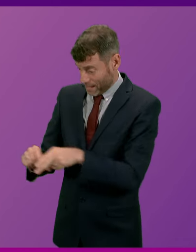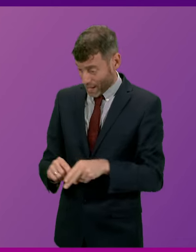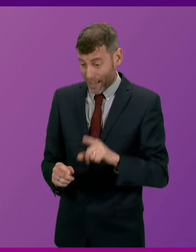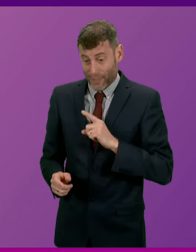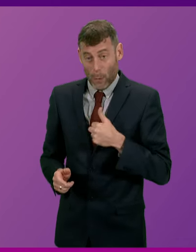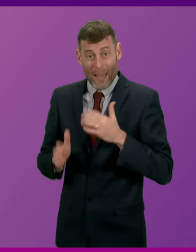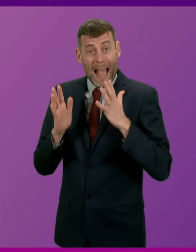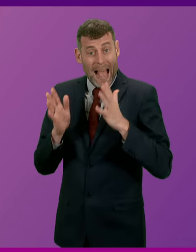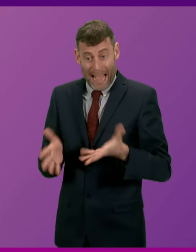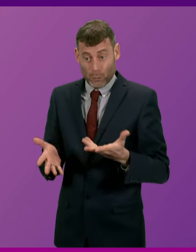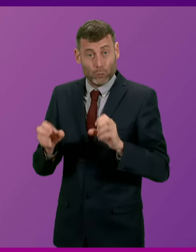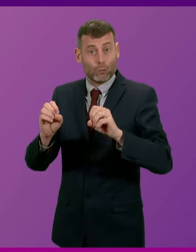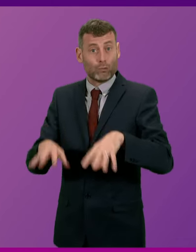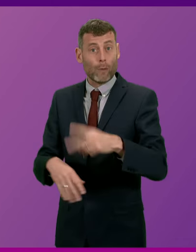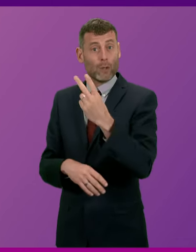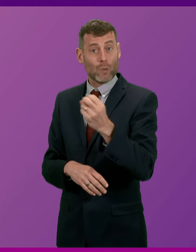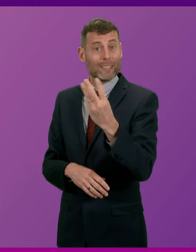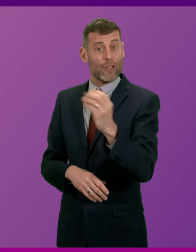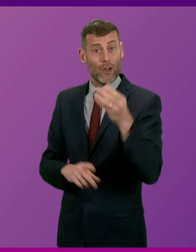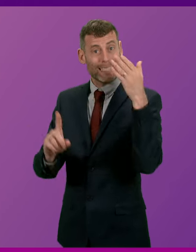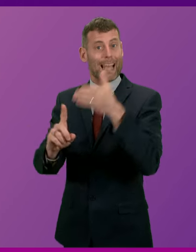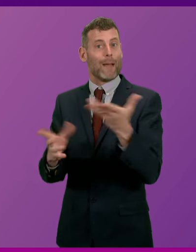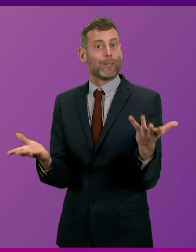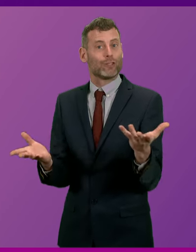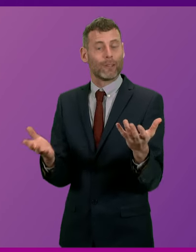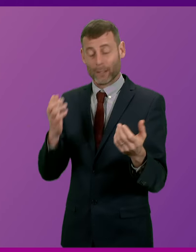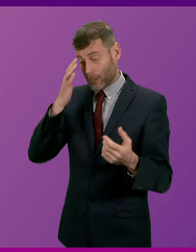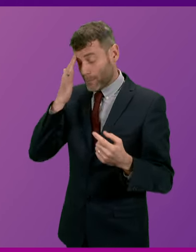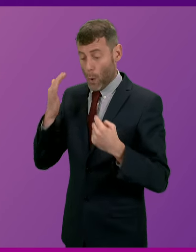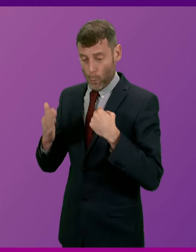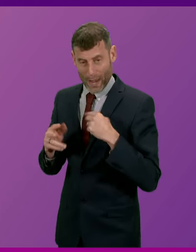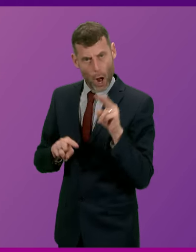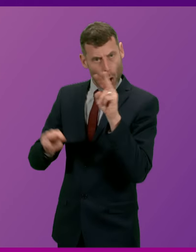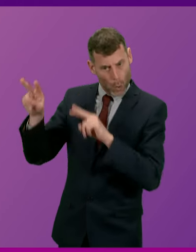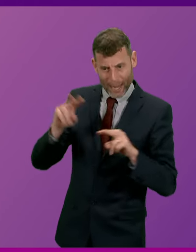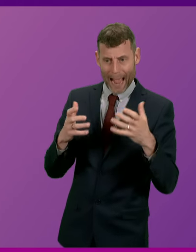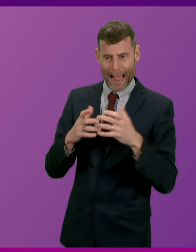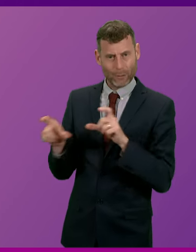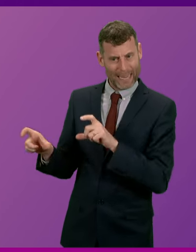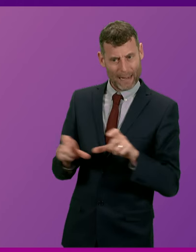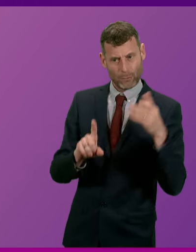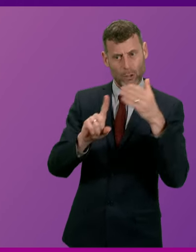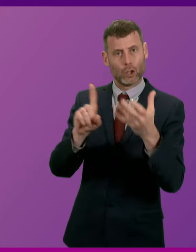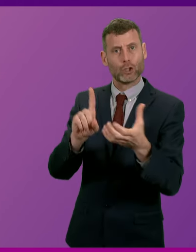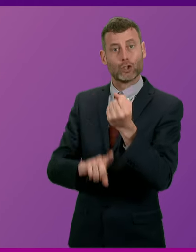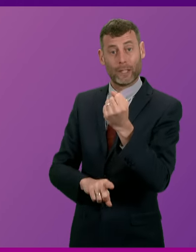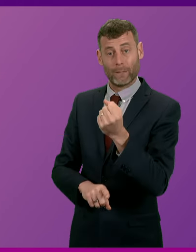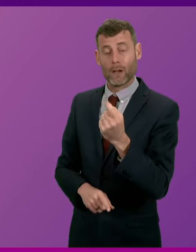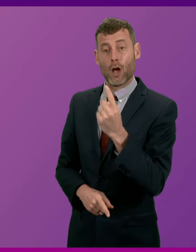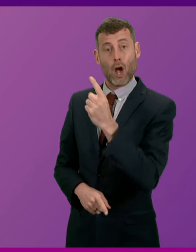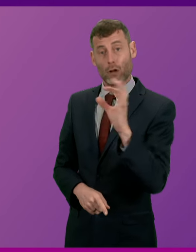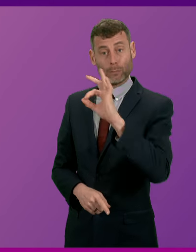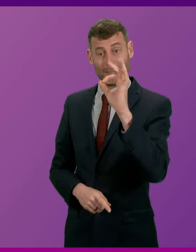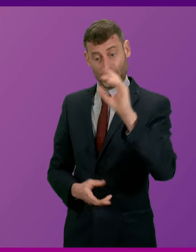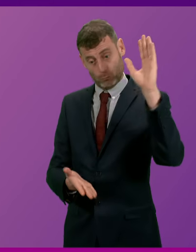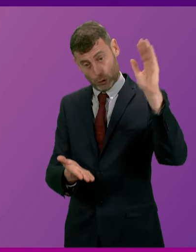it's a whole new package of climate action to strengthen our existing bold measures to help achieve and deliver net